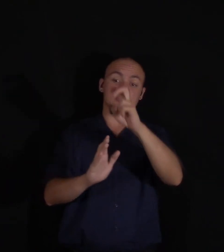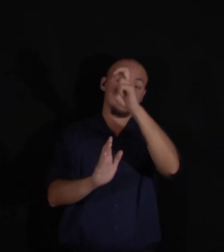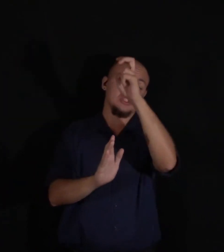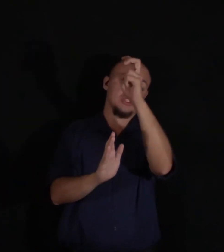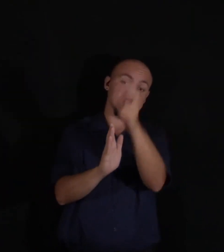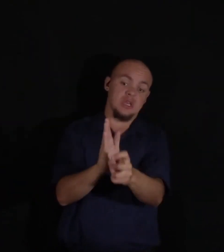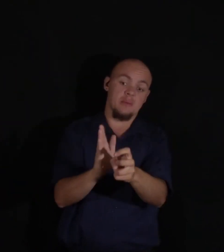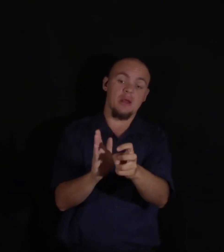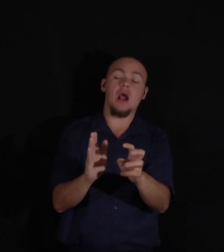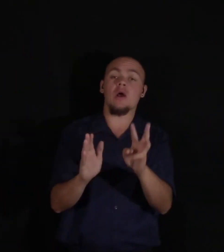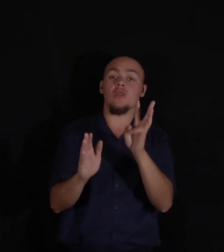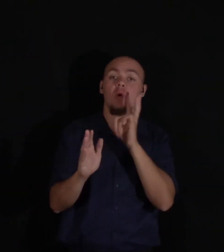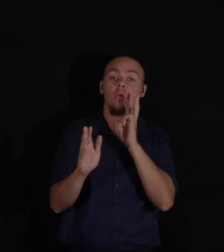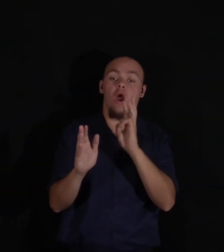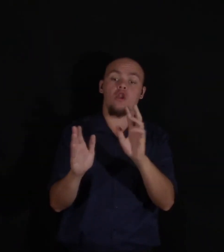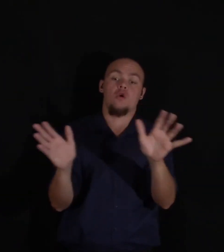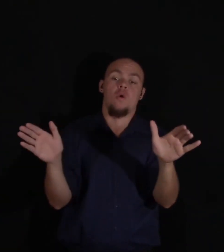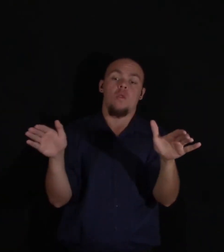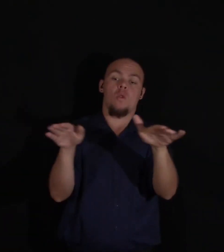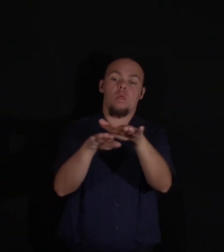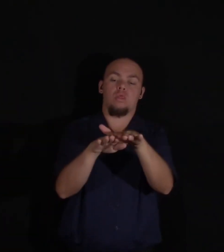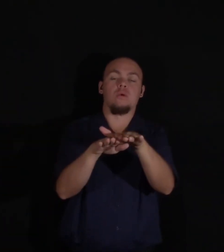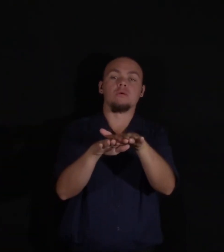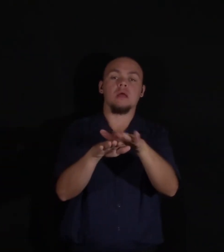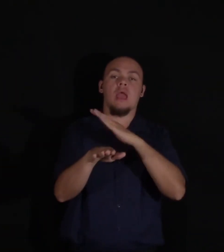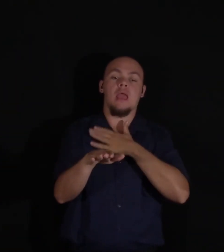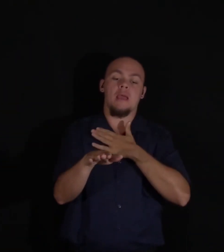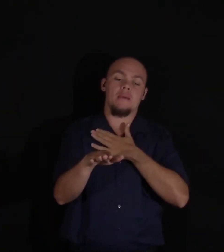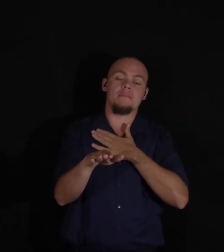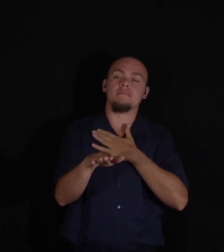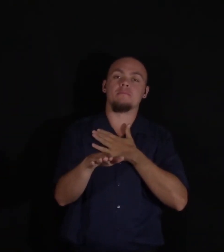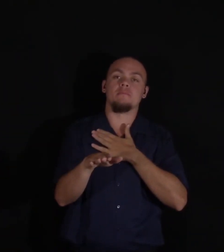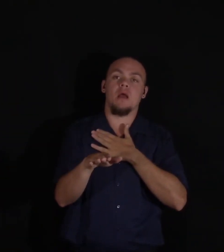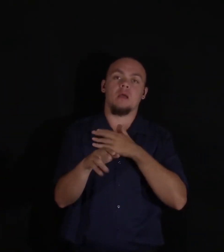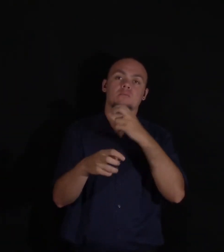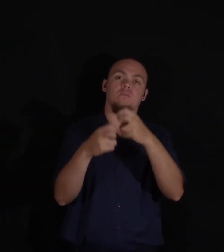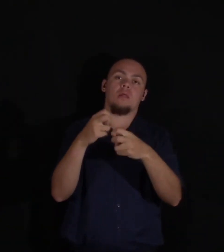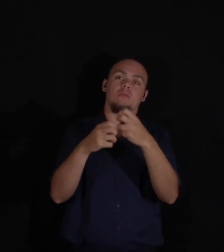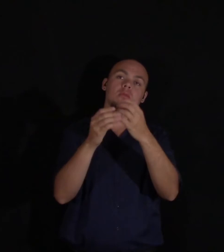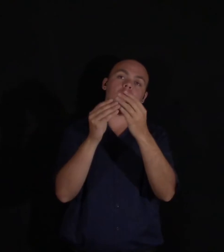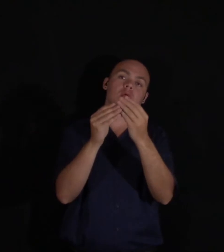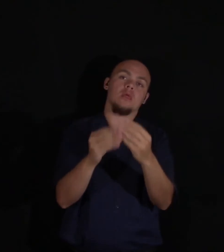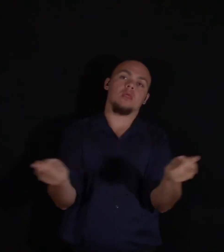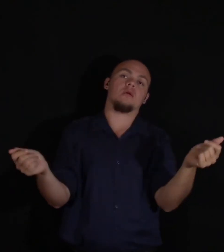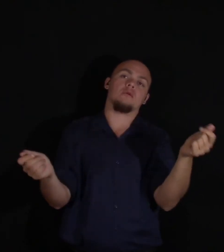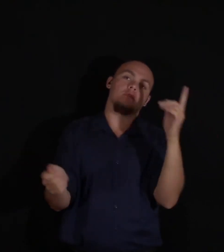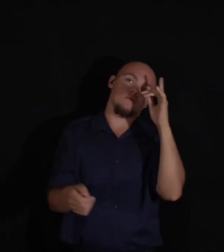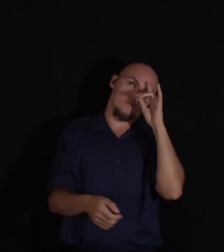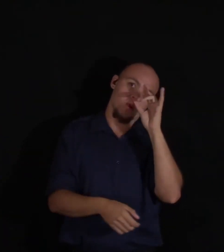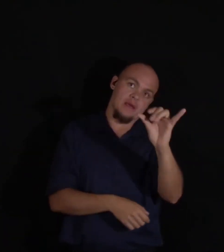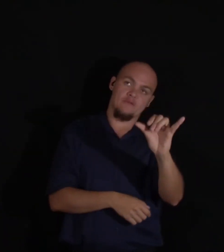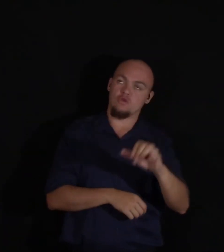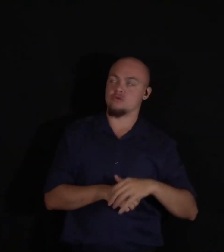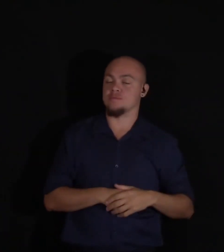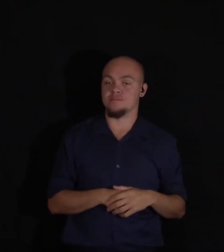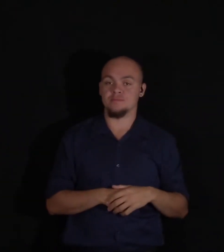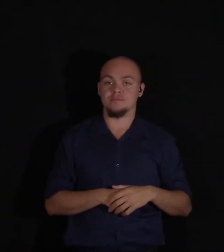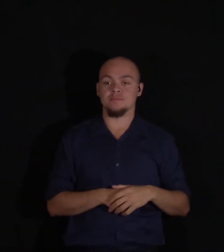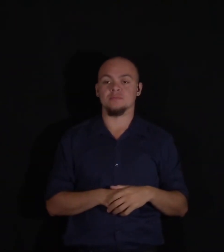might close over me and my calamities forever. When I was restrained, when I thought